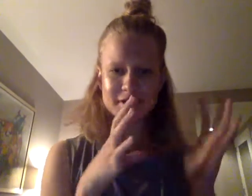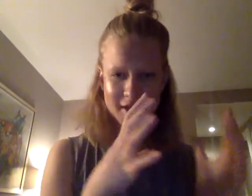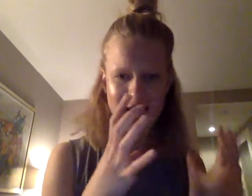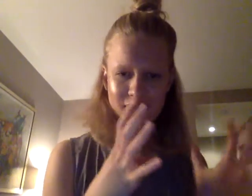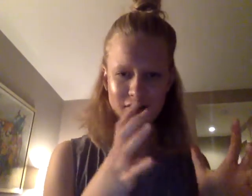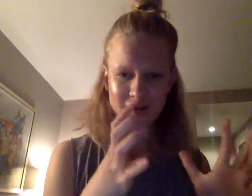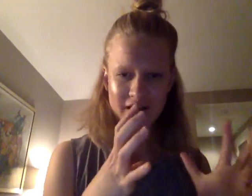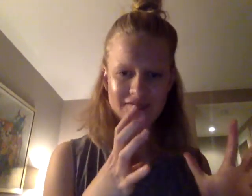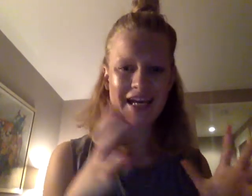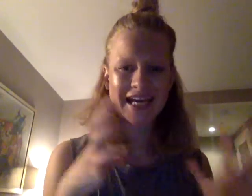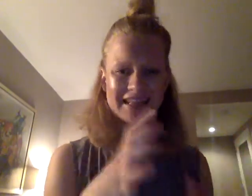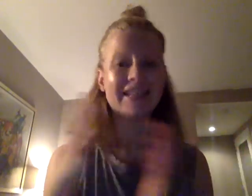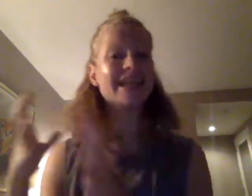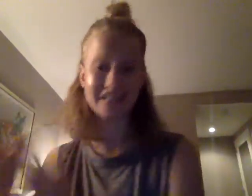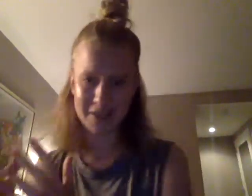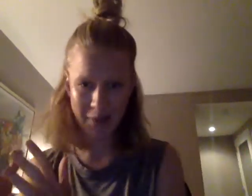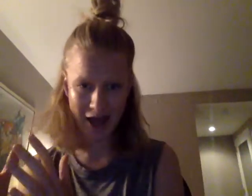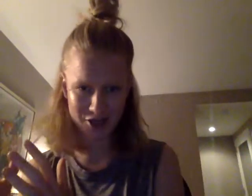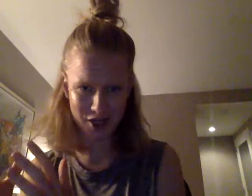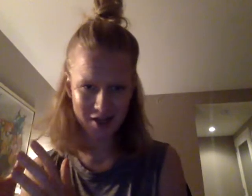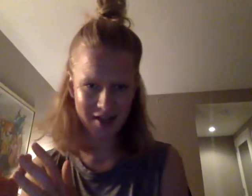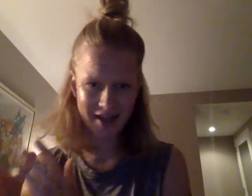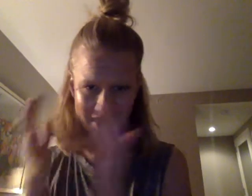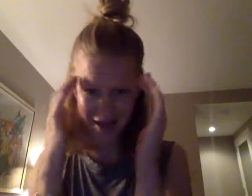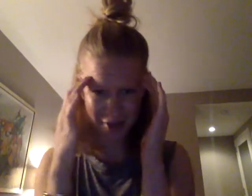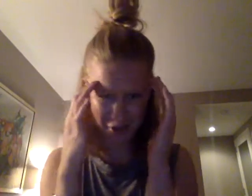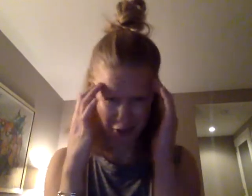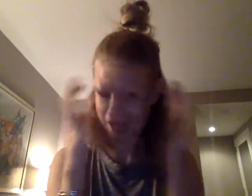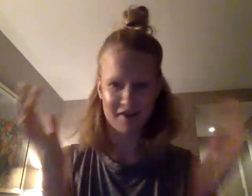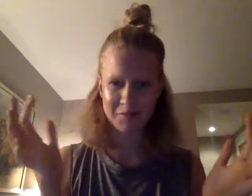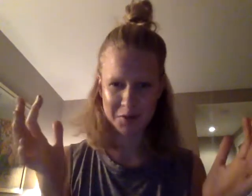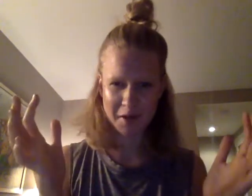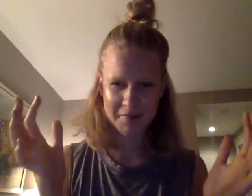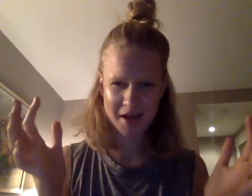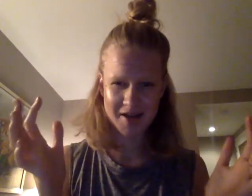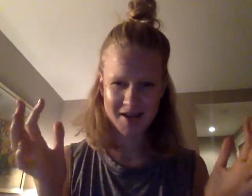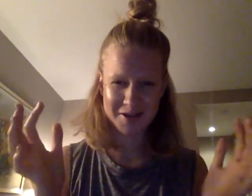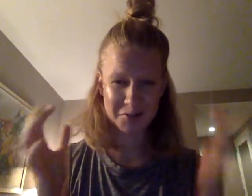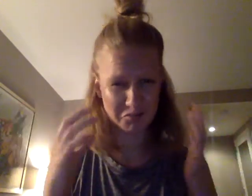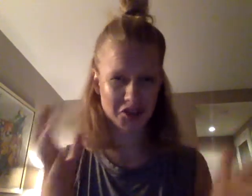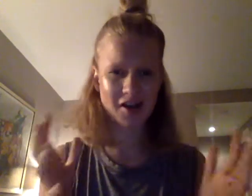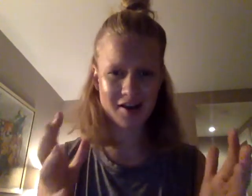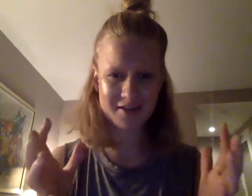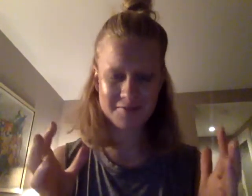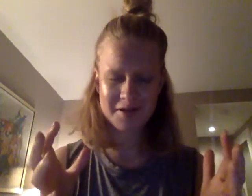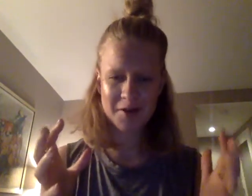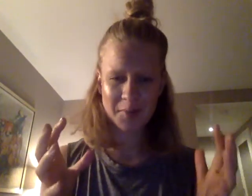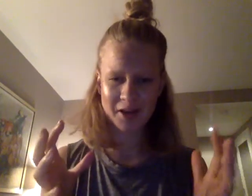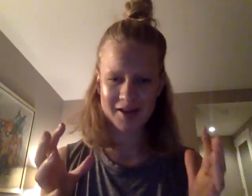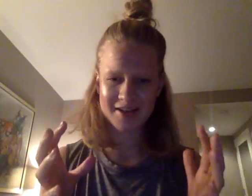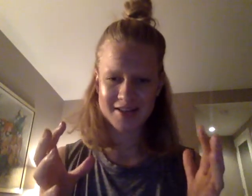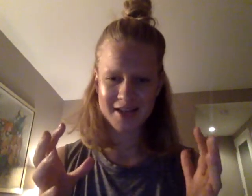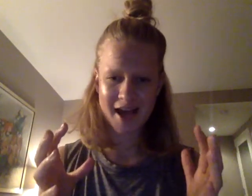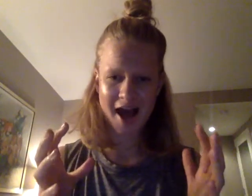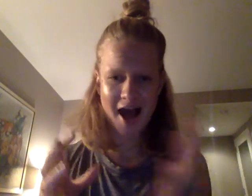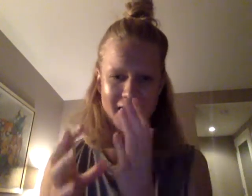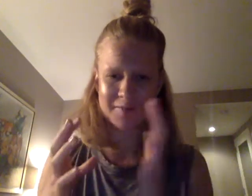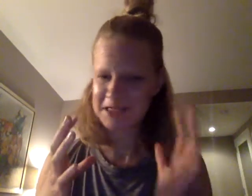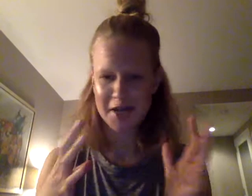designing a good life can lead to passion. And that just kind of blew my mind and is really awesome because it means I